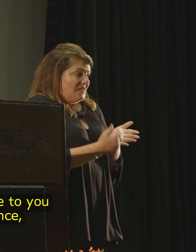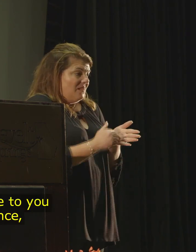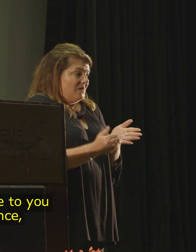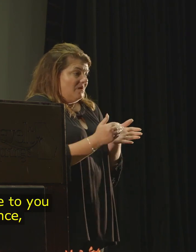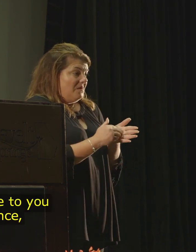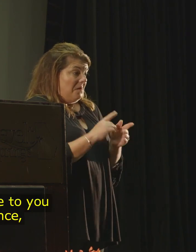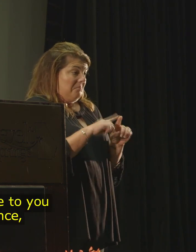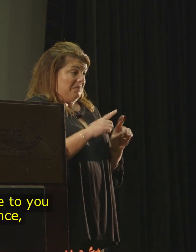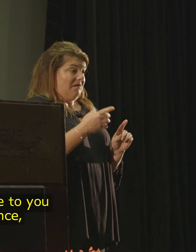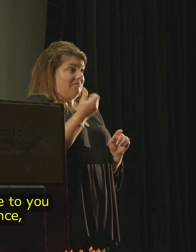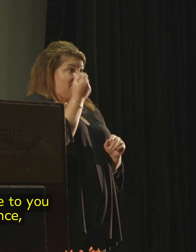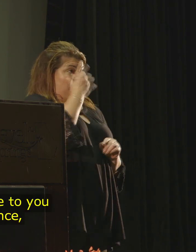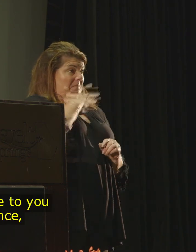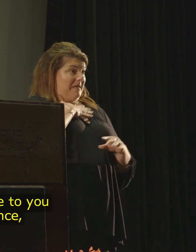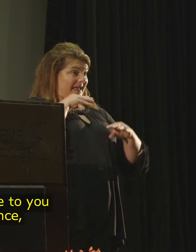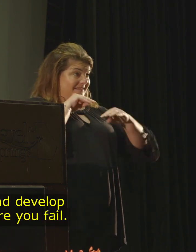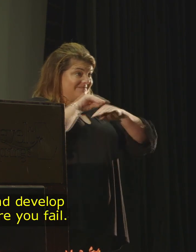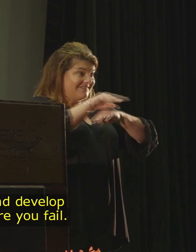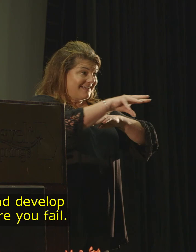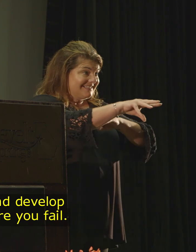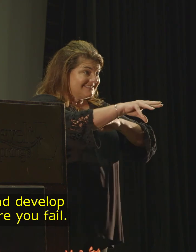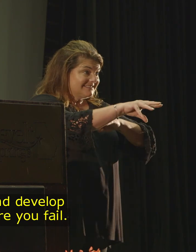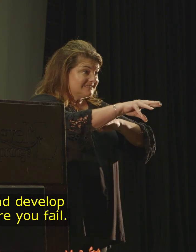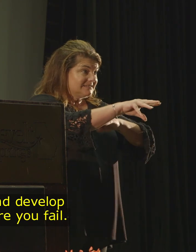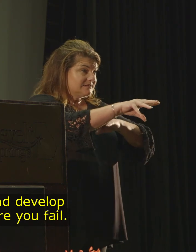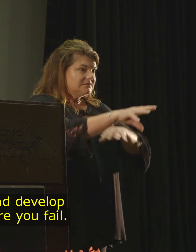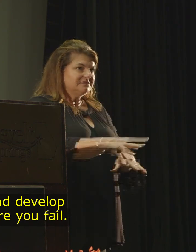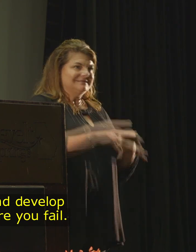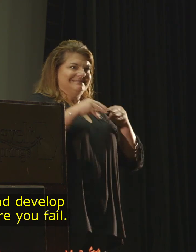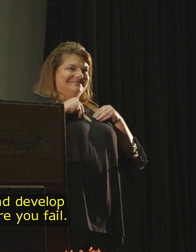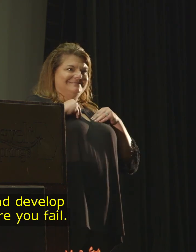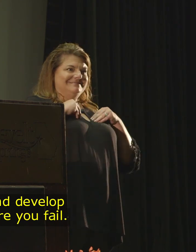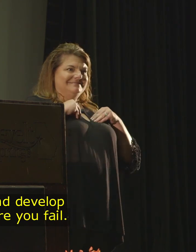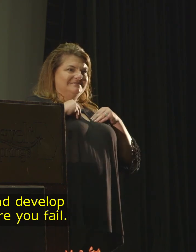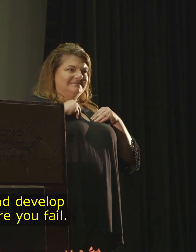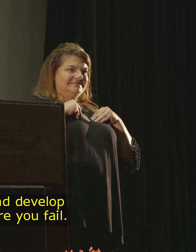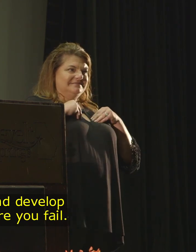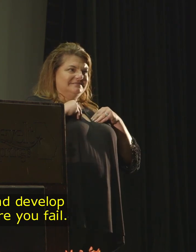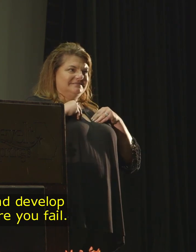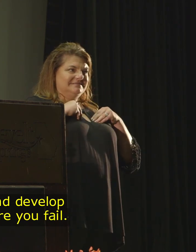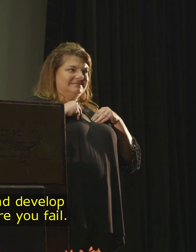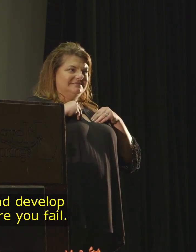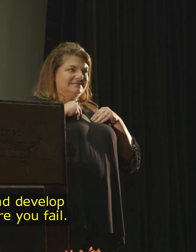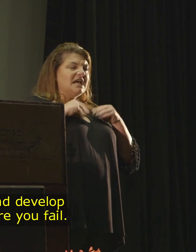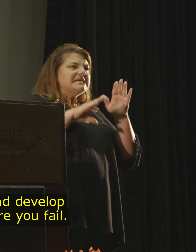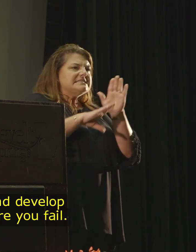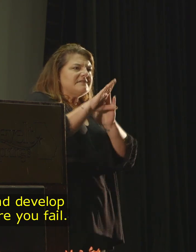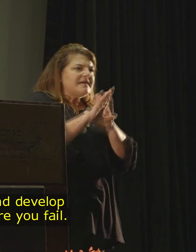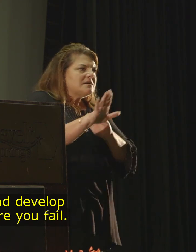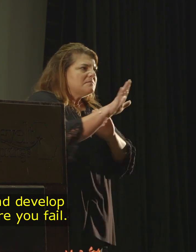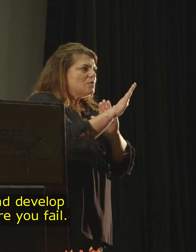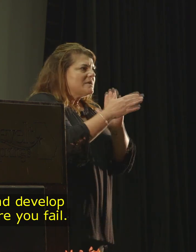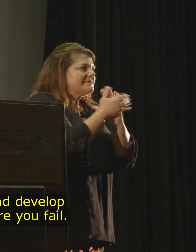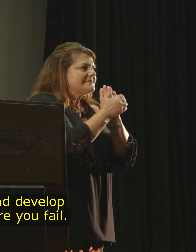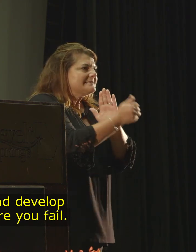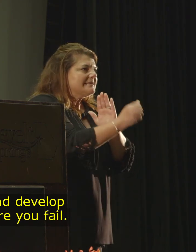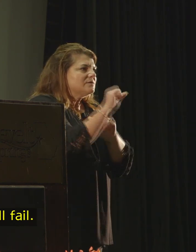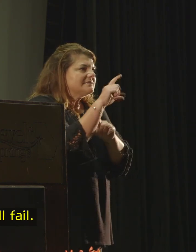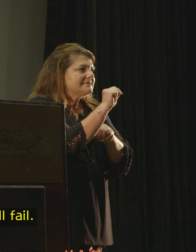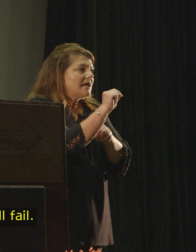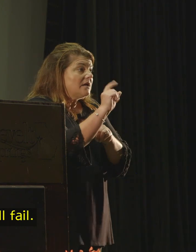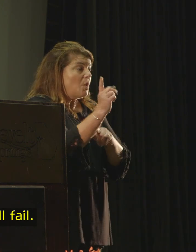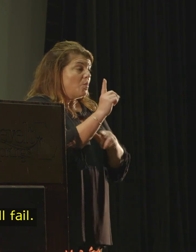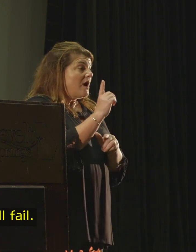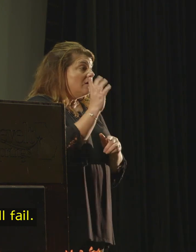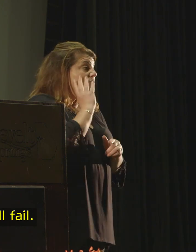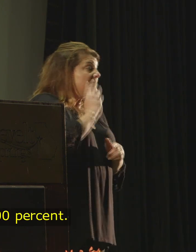But my advice to you is, in essence, embrace that and develop the skill set where you fail,